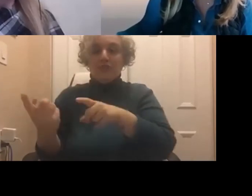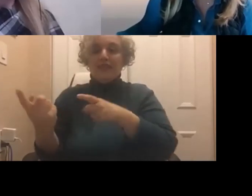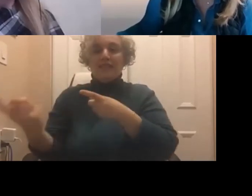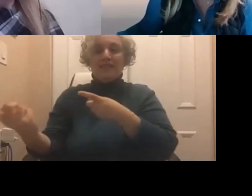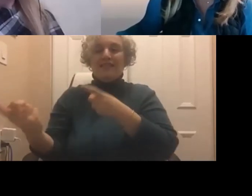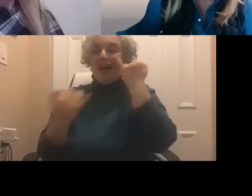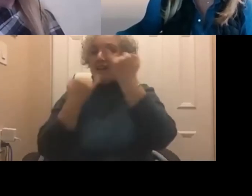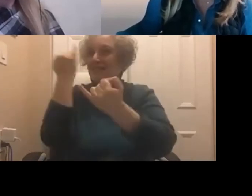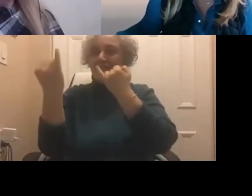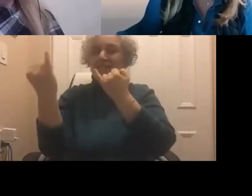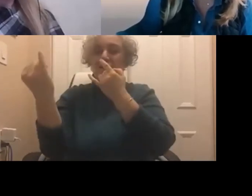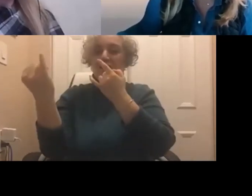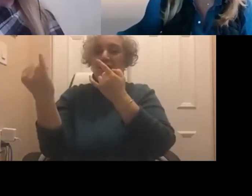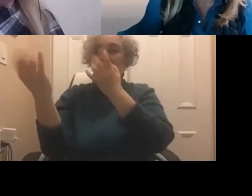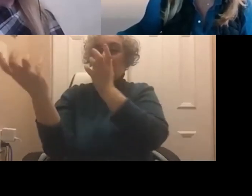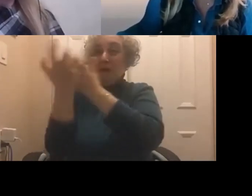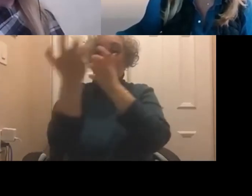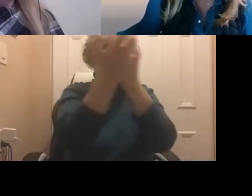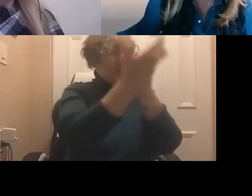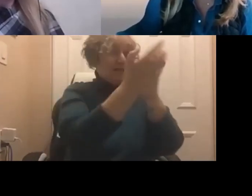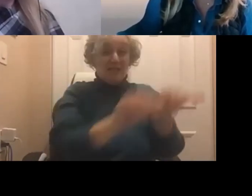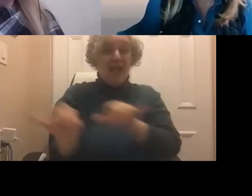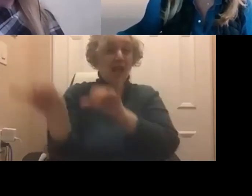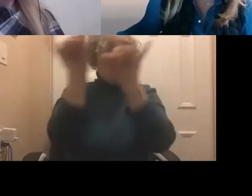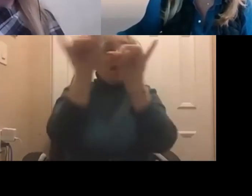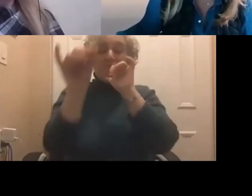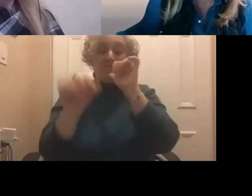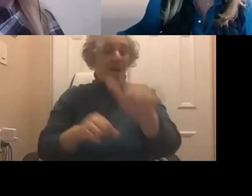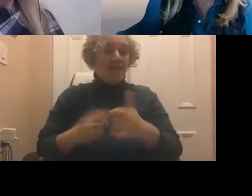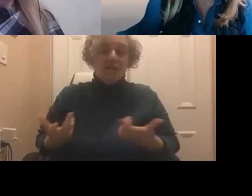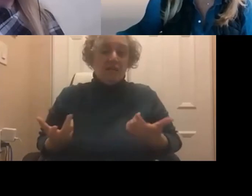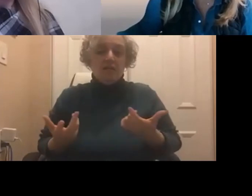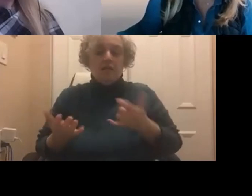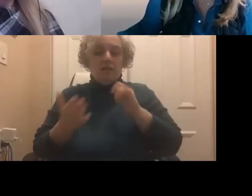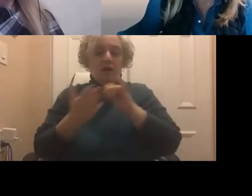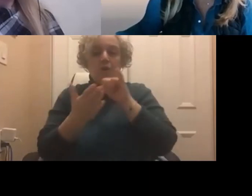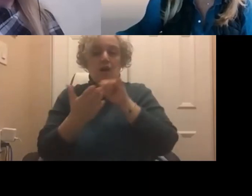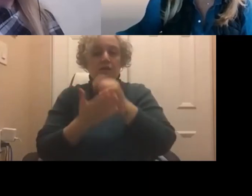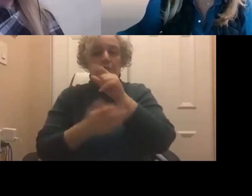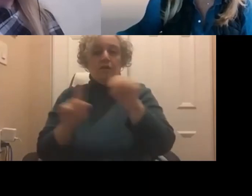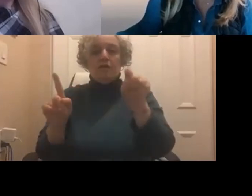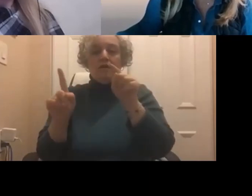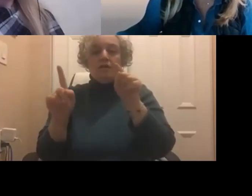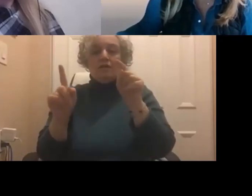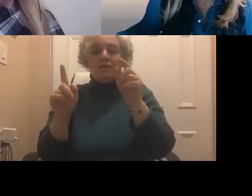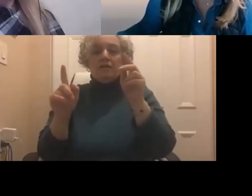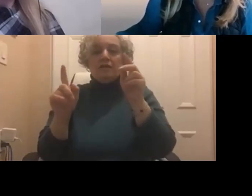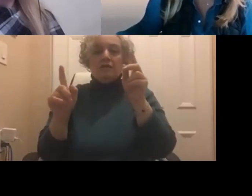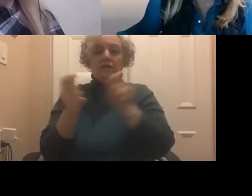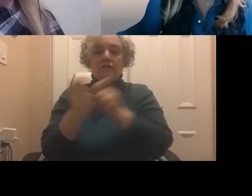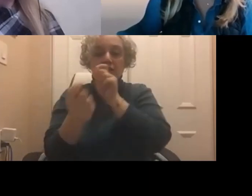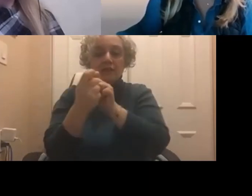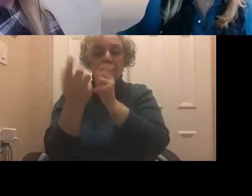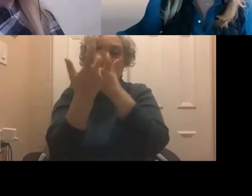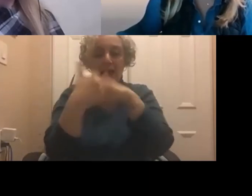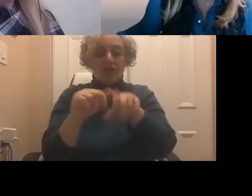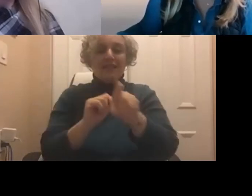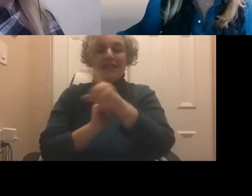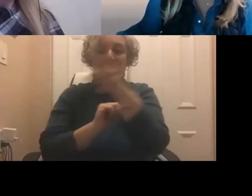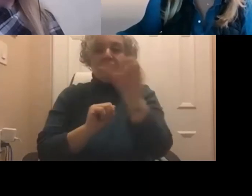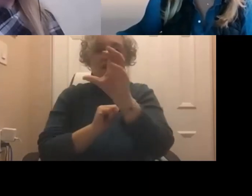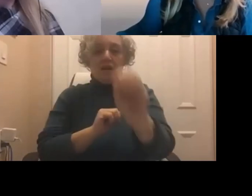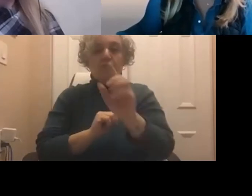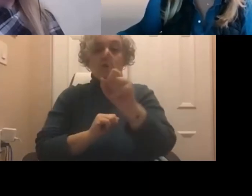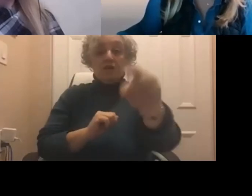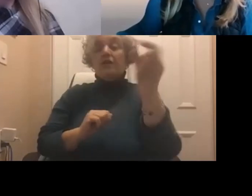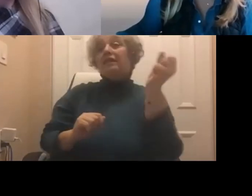scaling as opposed to a formulaic replication. Well, that's not how companies view